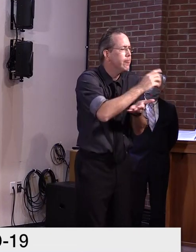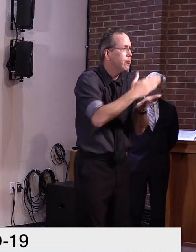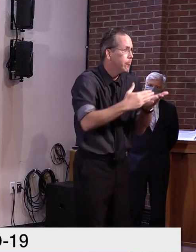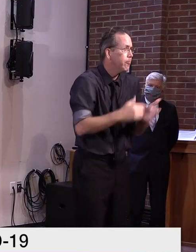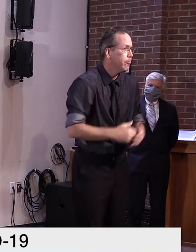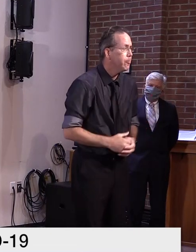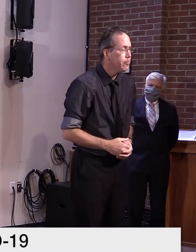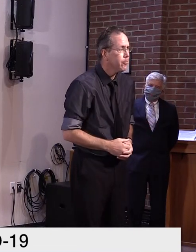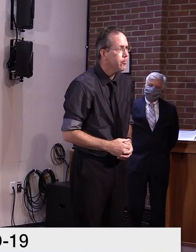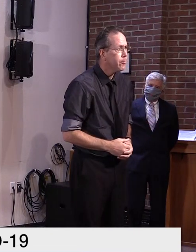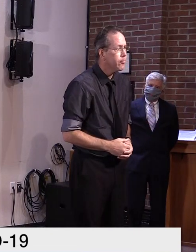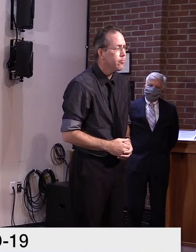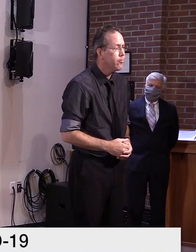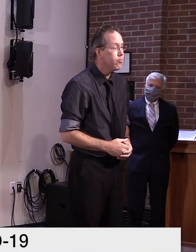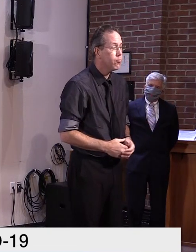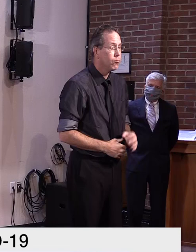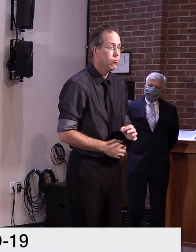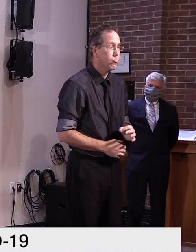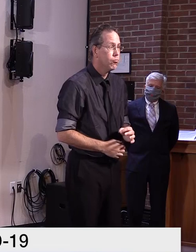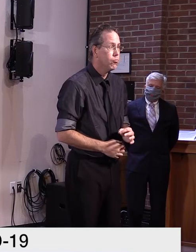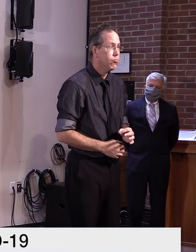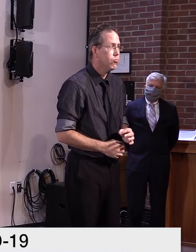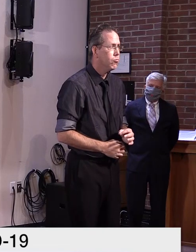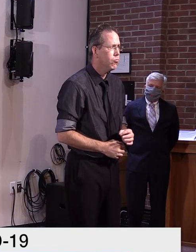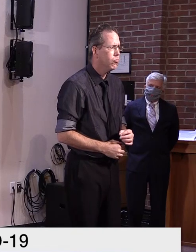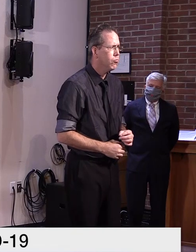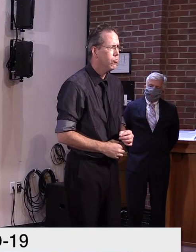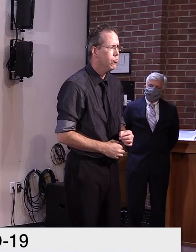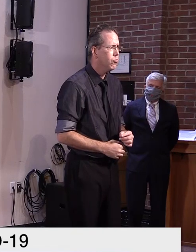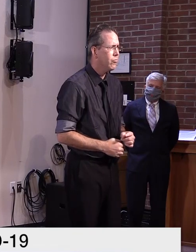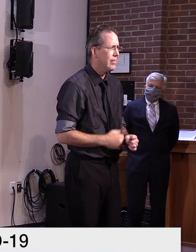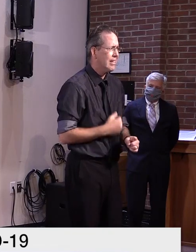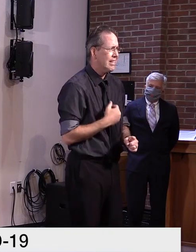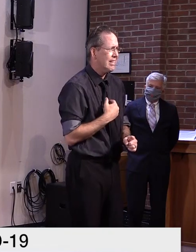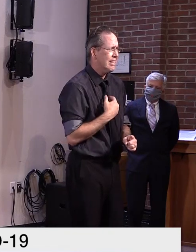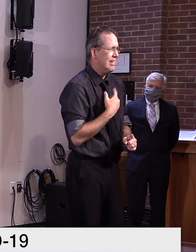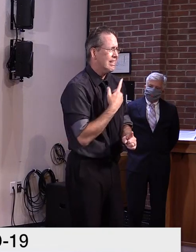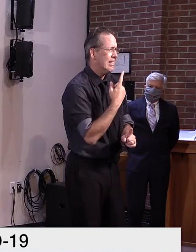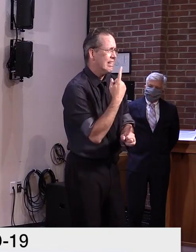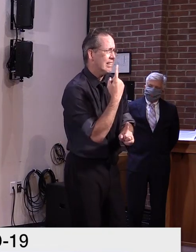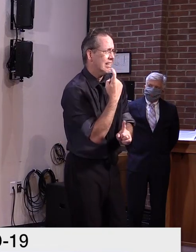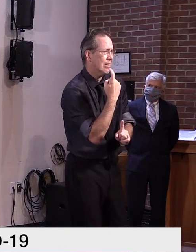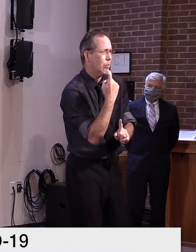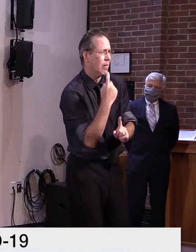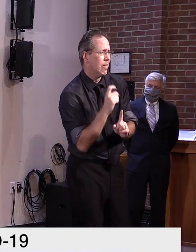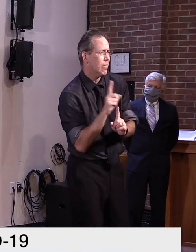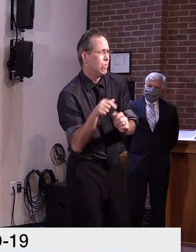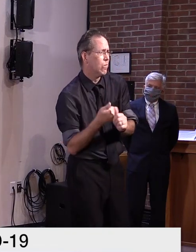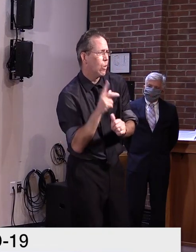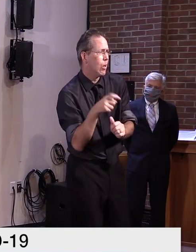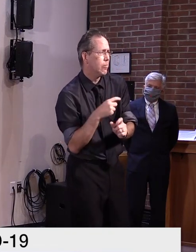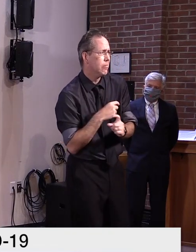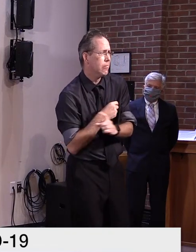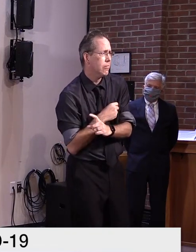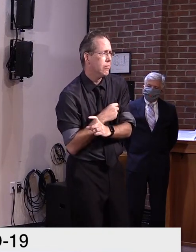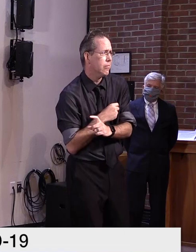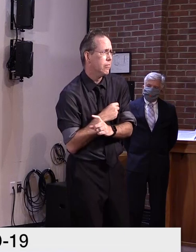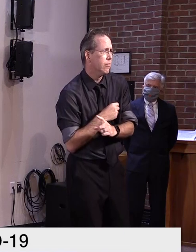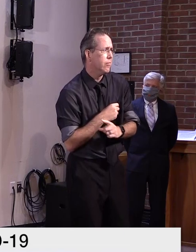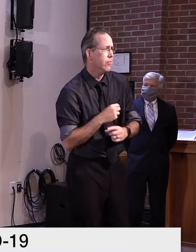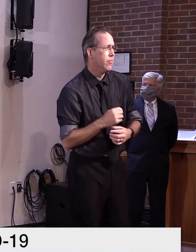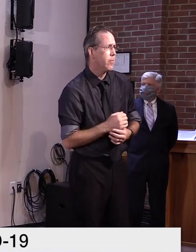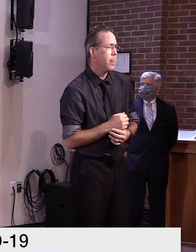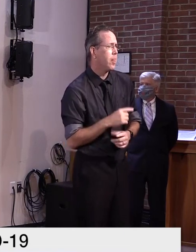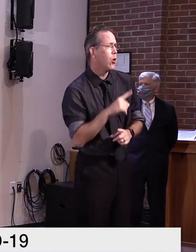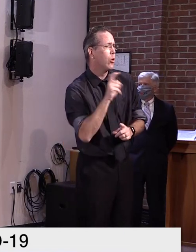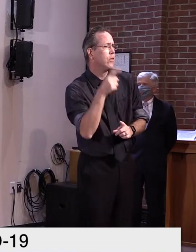Thank you for that. and if I may have Dr. Levine, uh, quickly as a sec, uh, is there anything of note, uh, up in Orleans County,